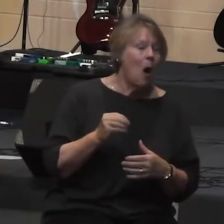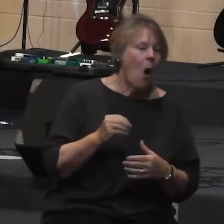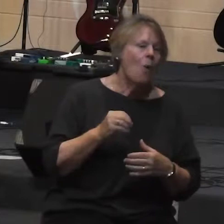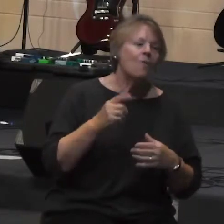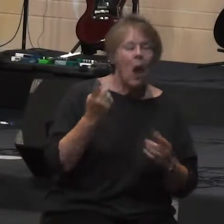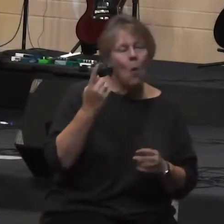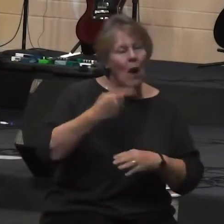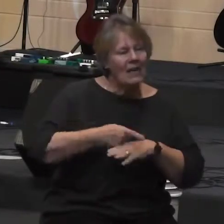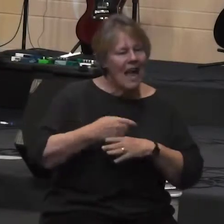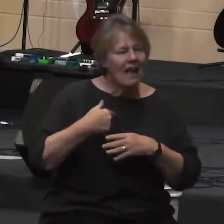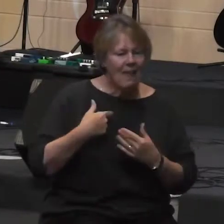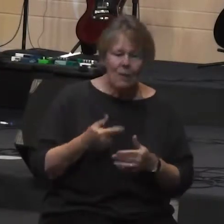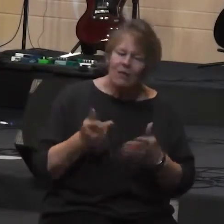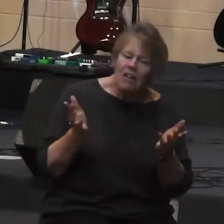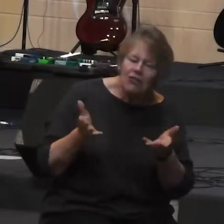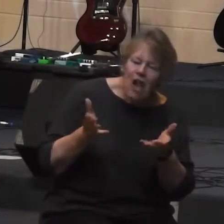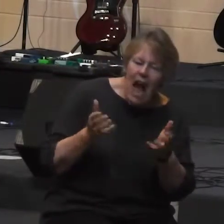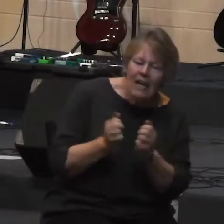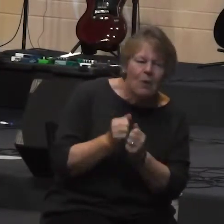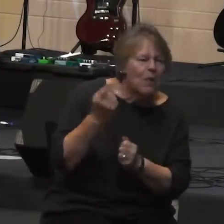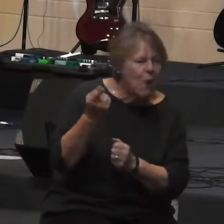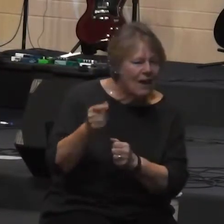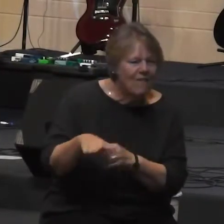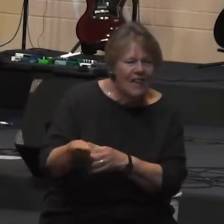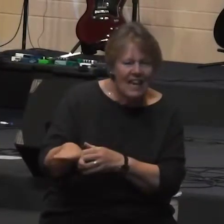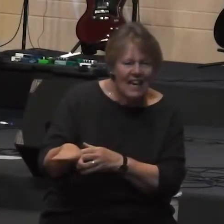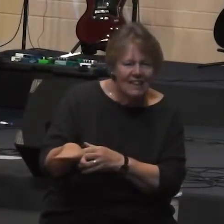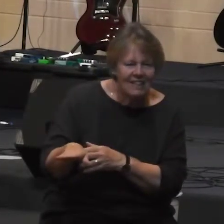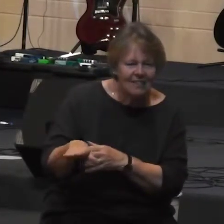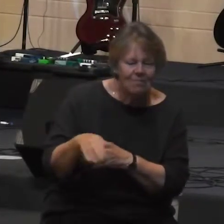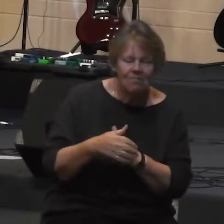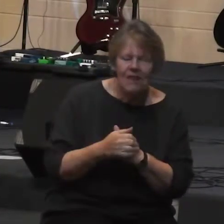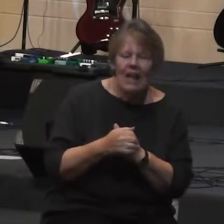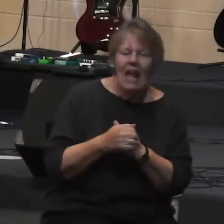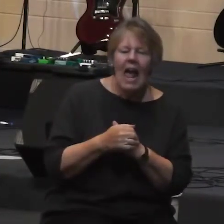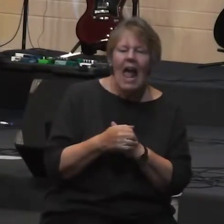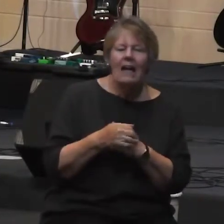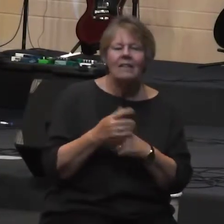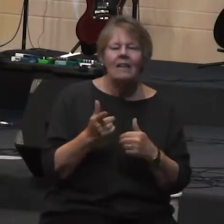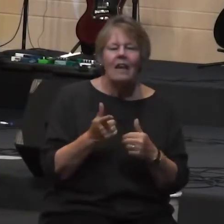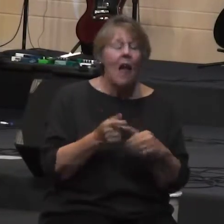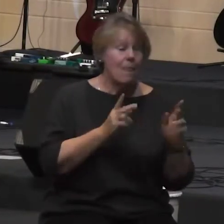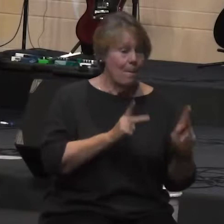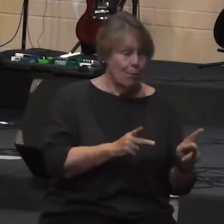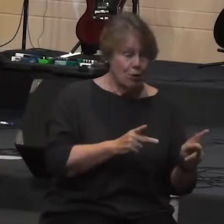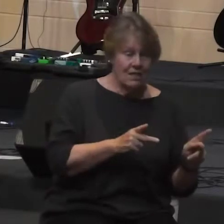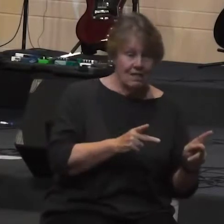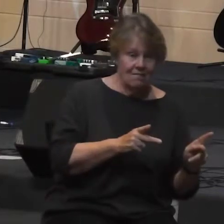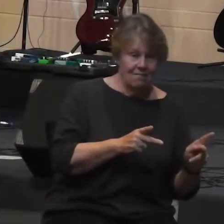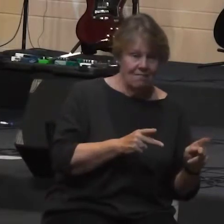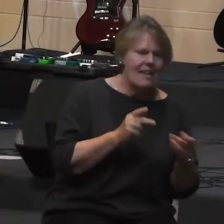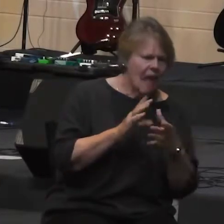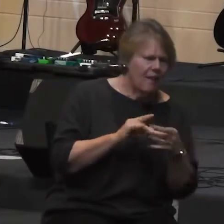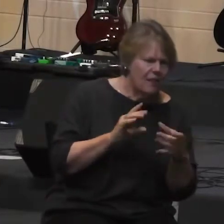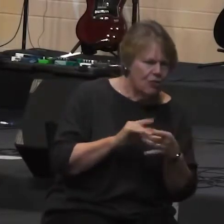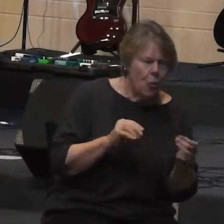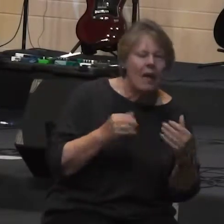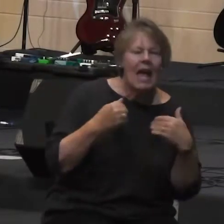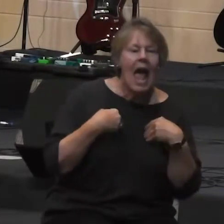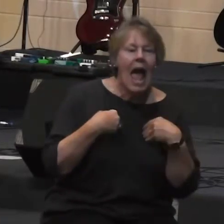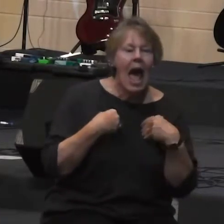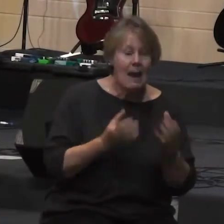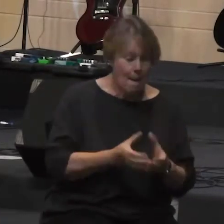of connected with and they happened to have, the person telling the story happened to have a bag of candy